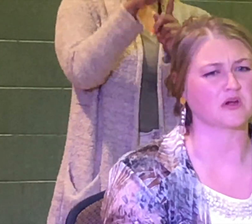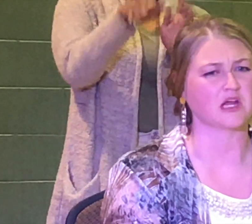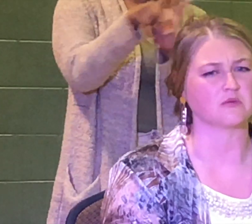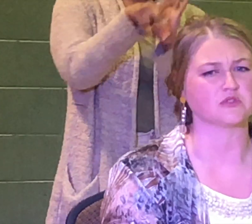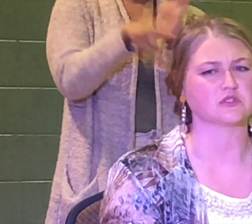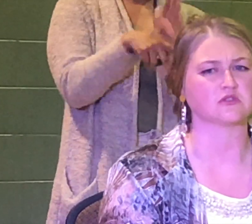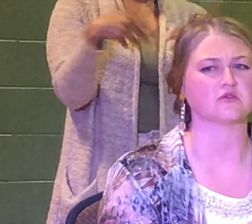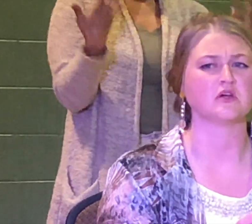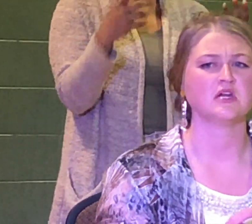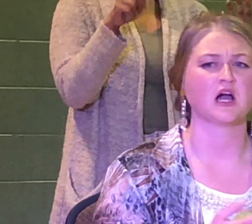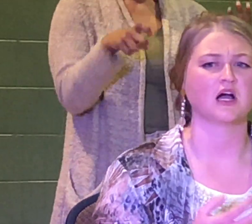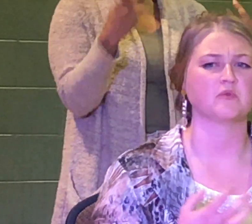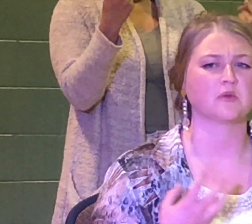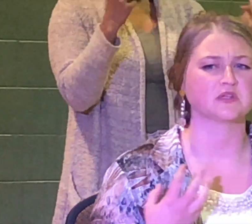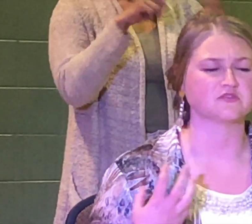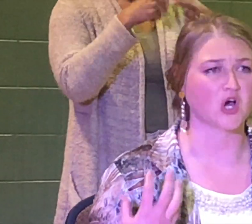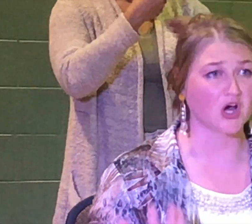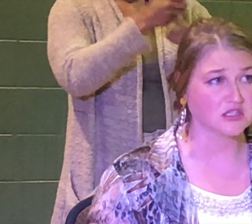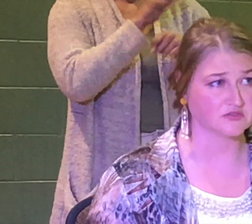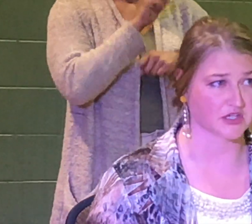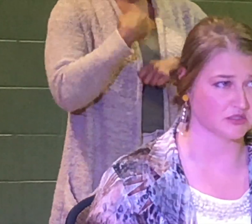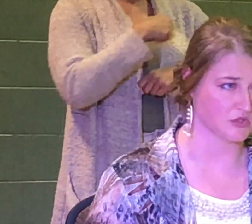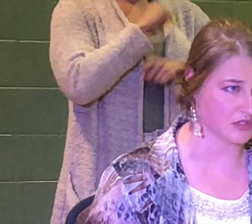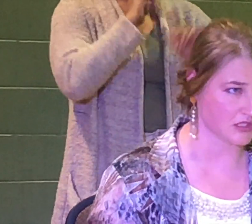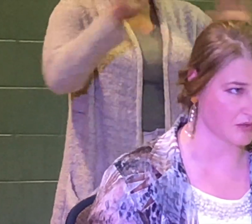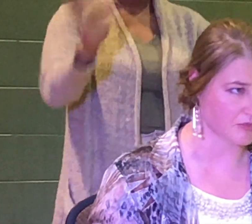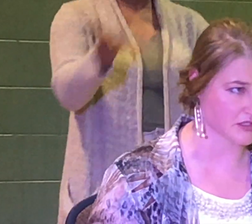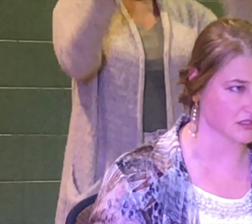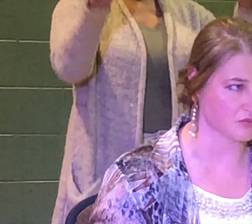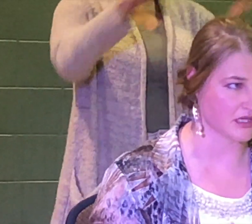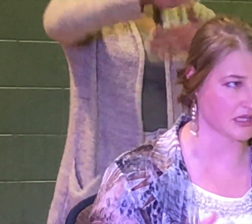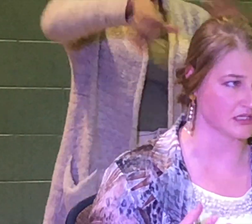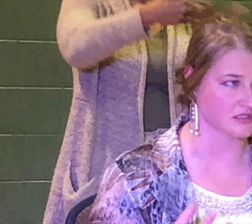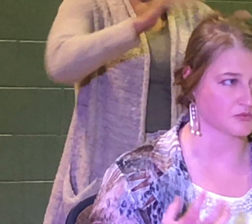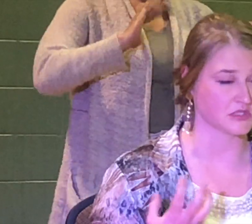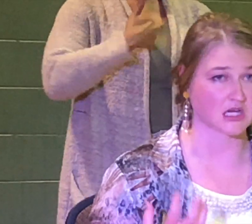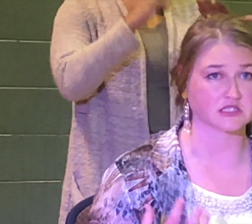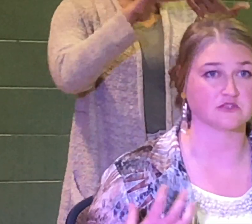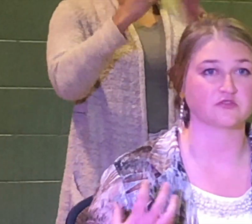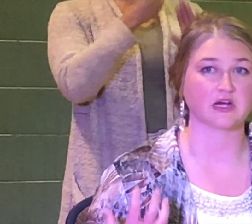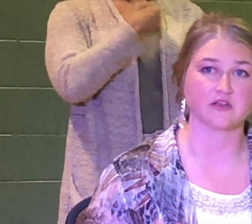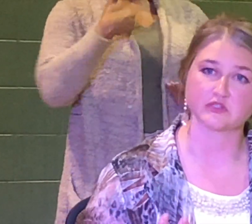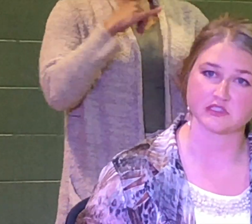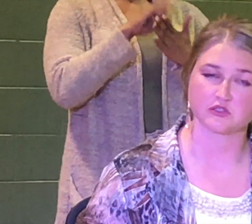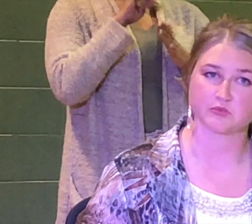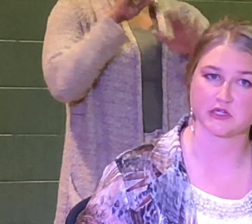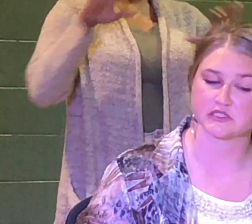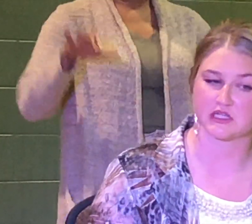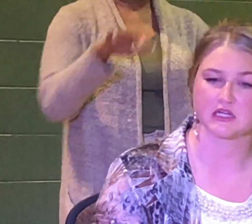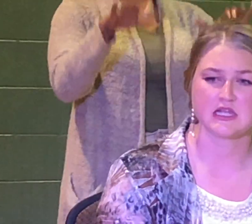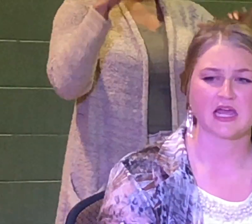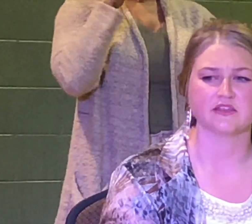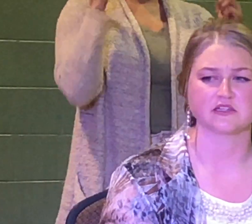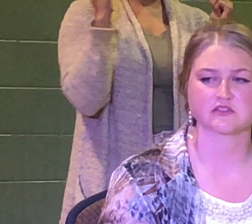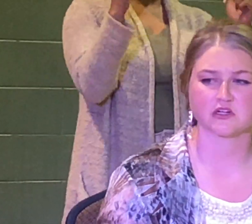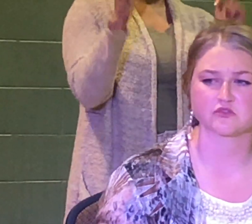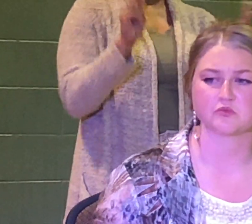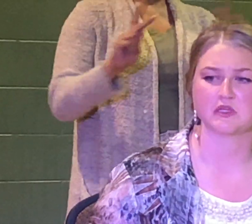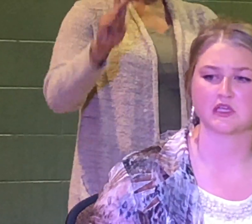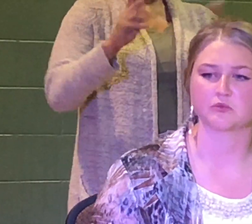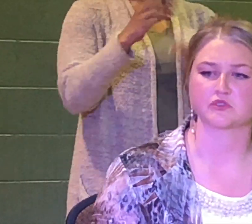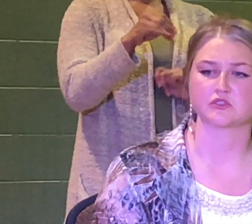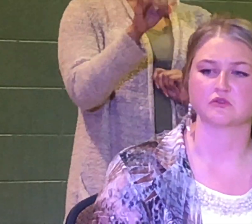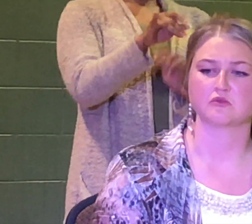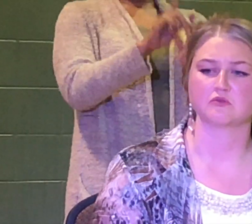make sure that we are able to uplift all of our community members in a way that is productive for every single person? And that